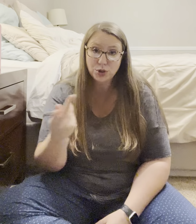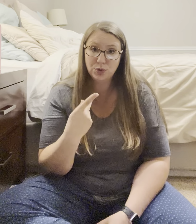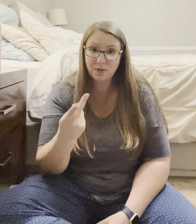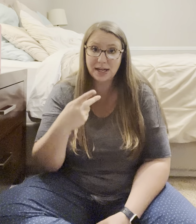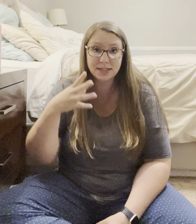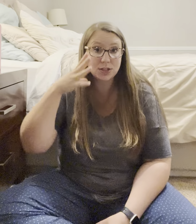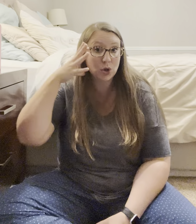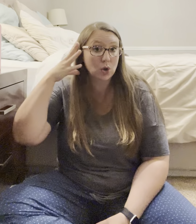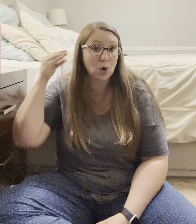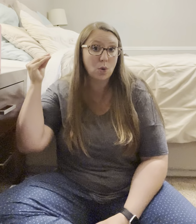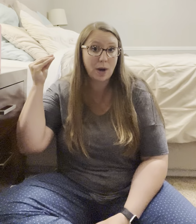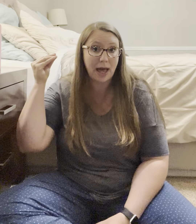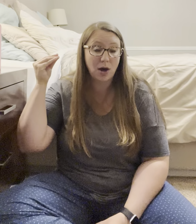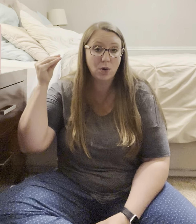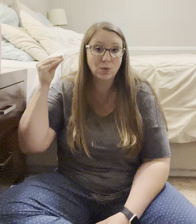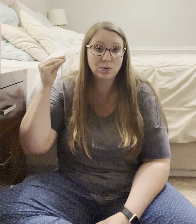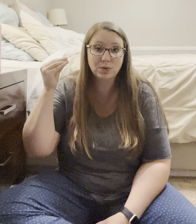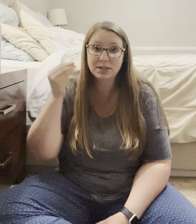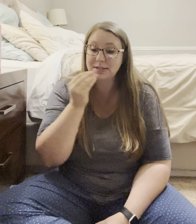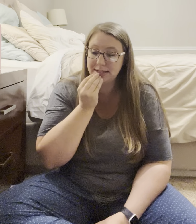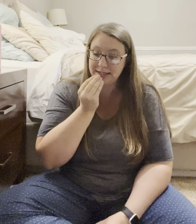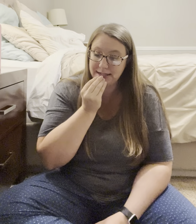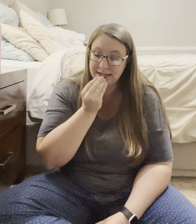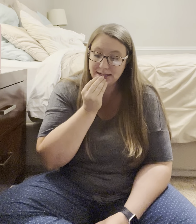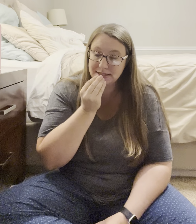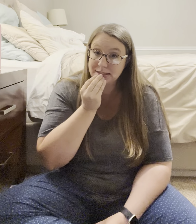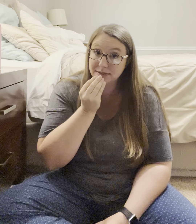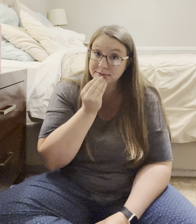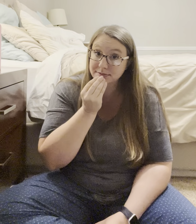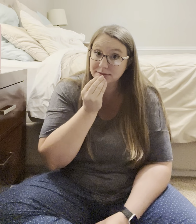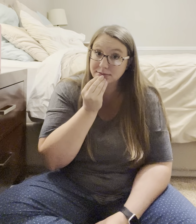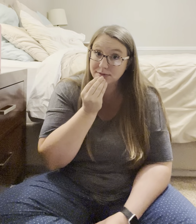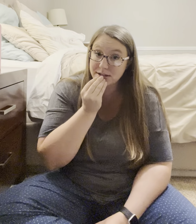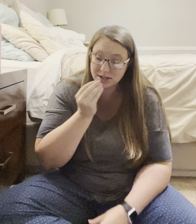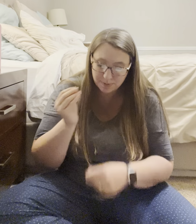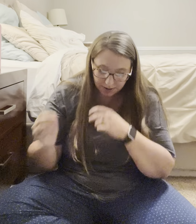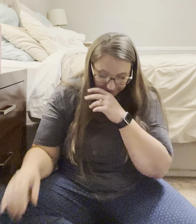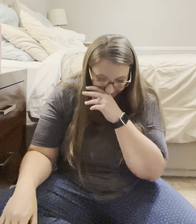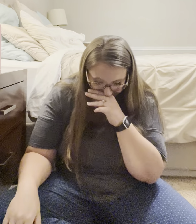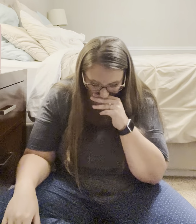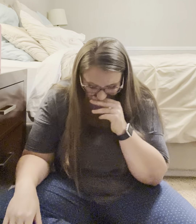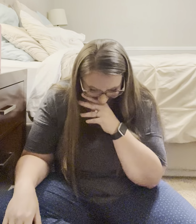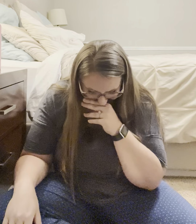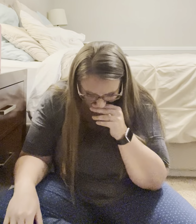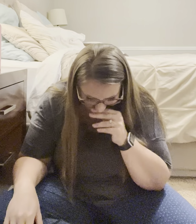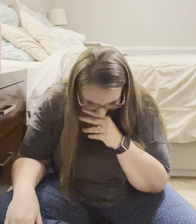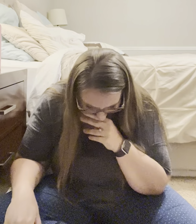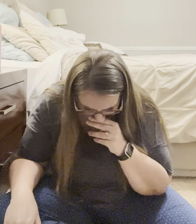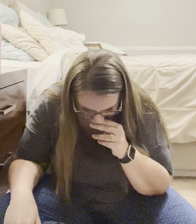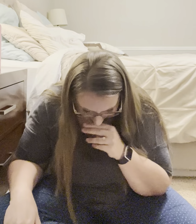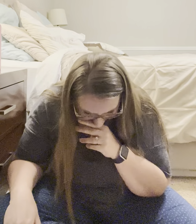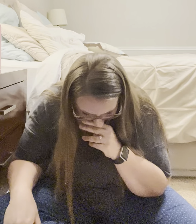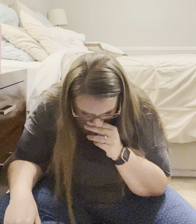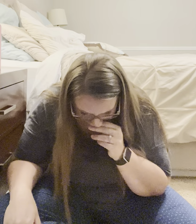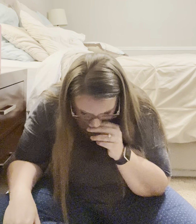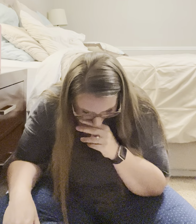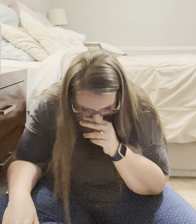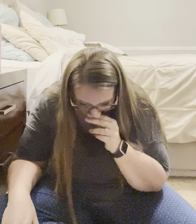That's fine. Okay.